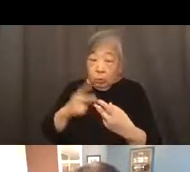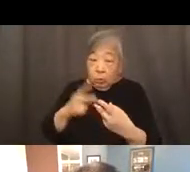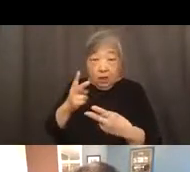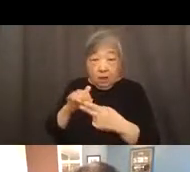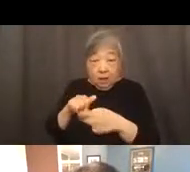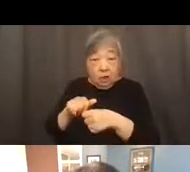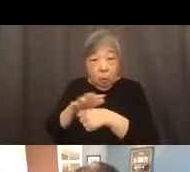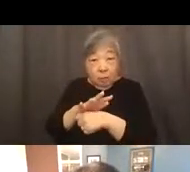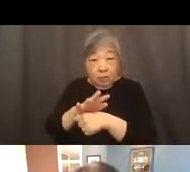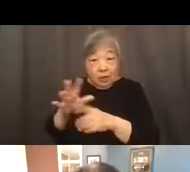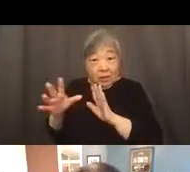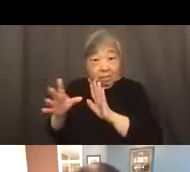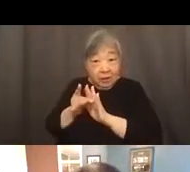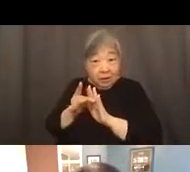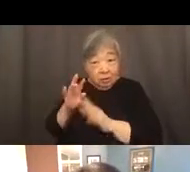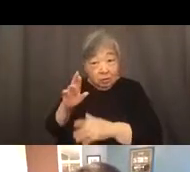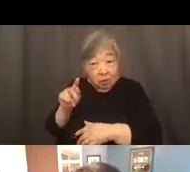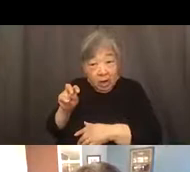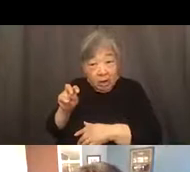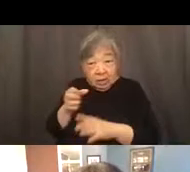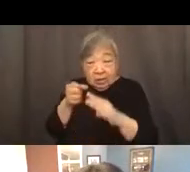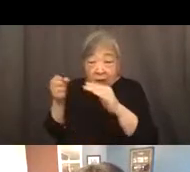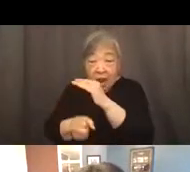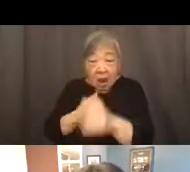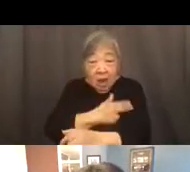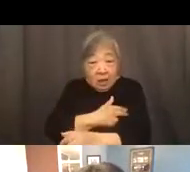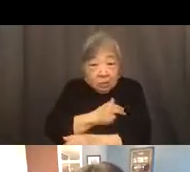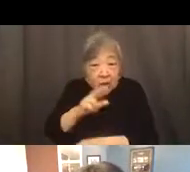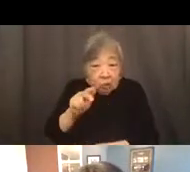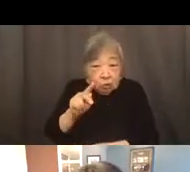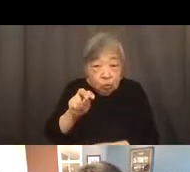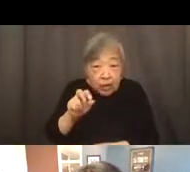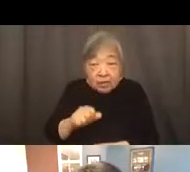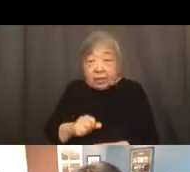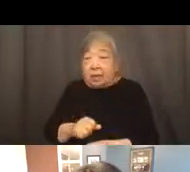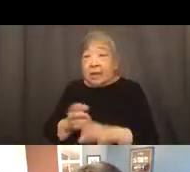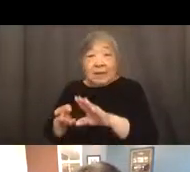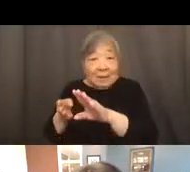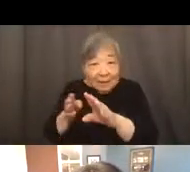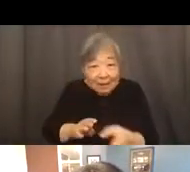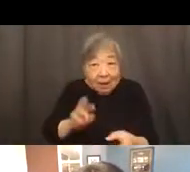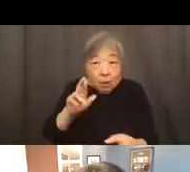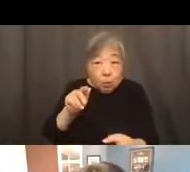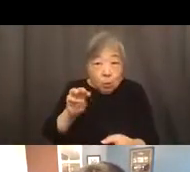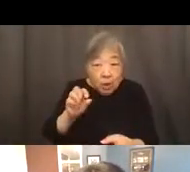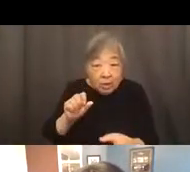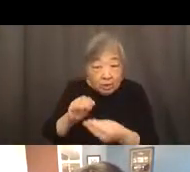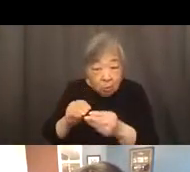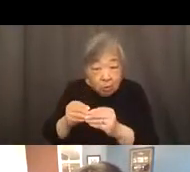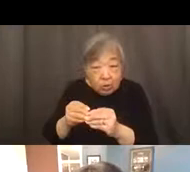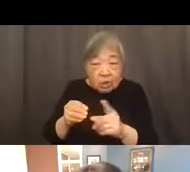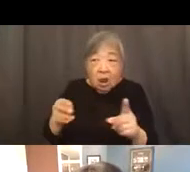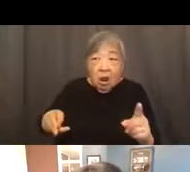infection rates, the hospitalization rates and the death rates are much, much higher for